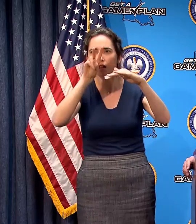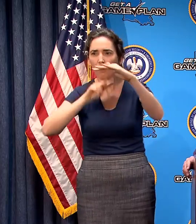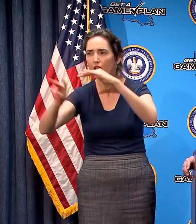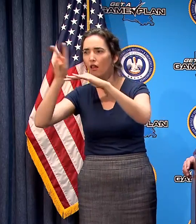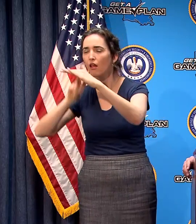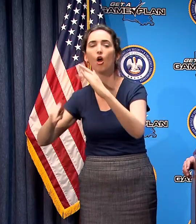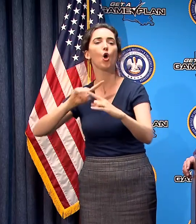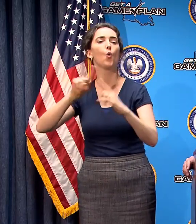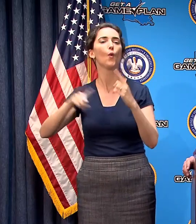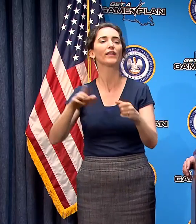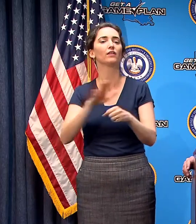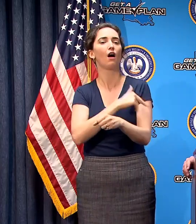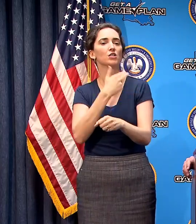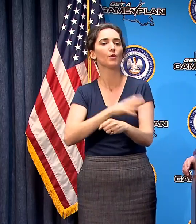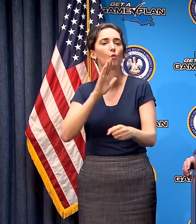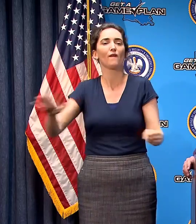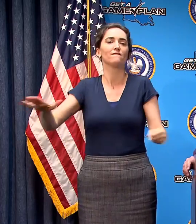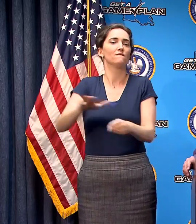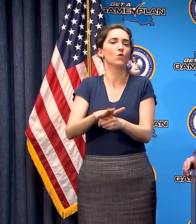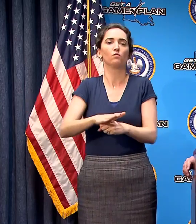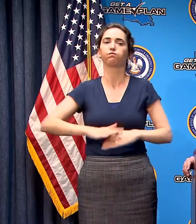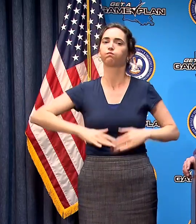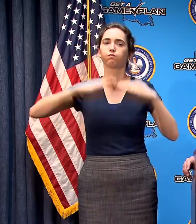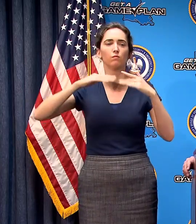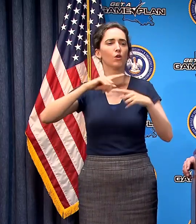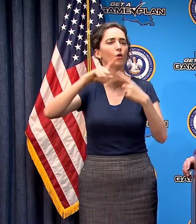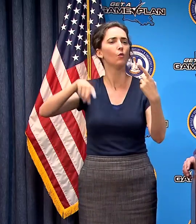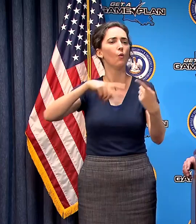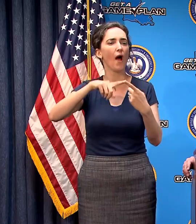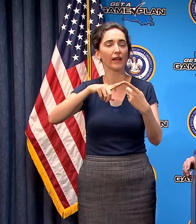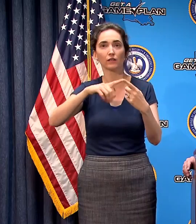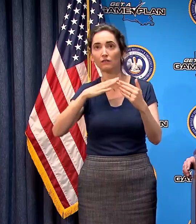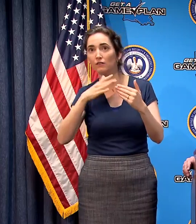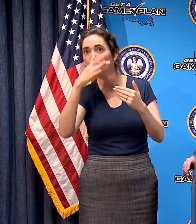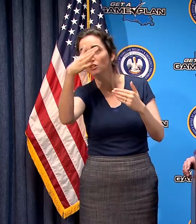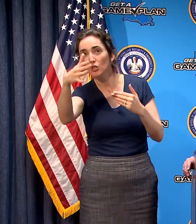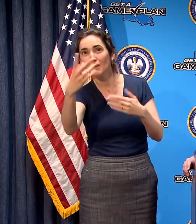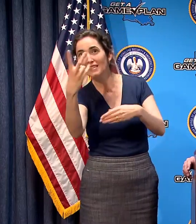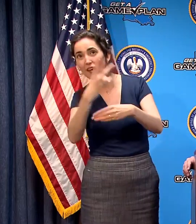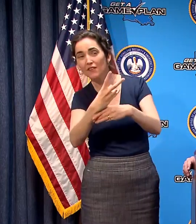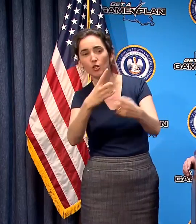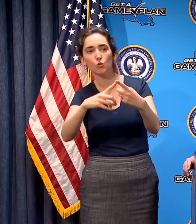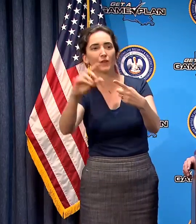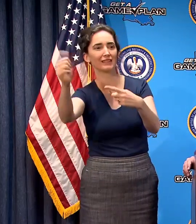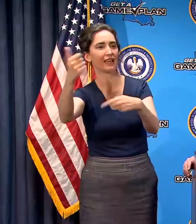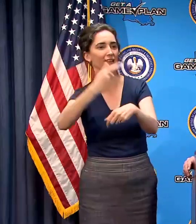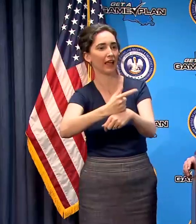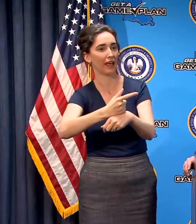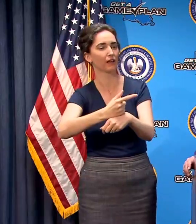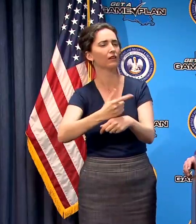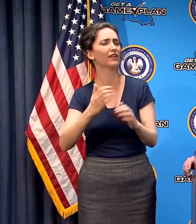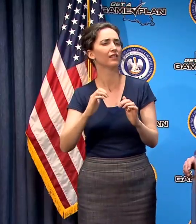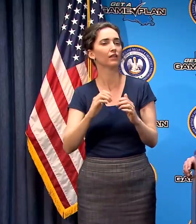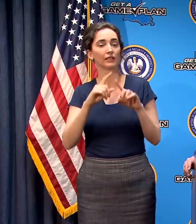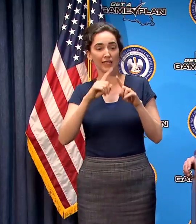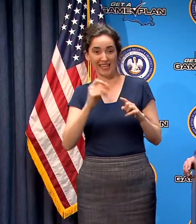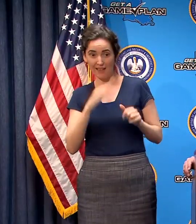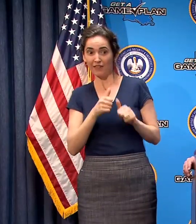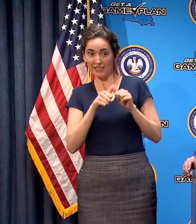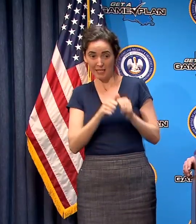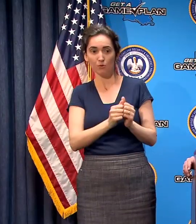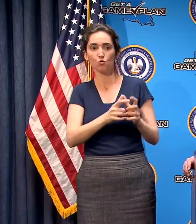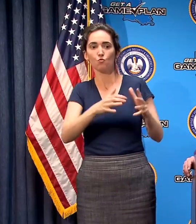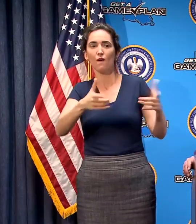health care capacity in louisiana anywhere from seven to ten days based on the rate of spread the